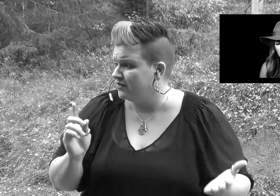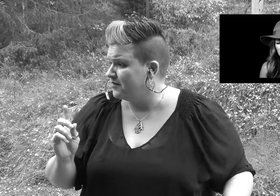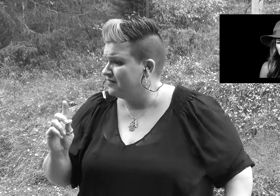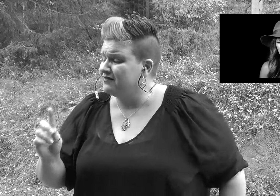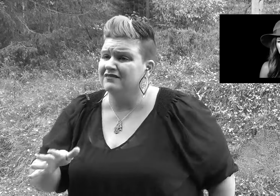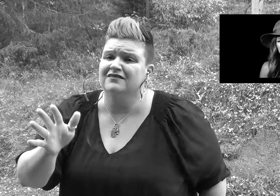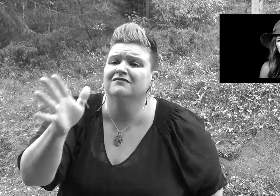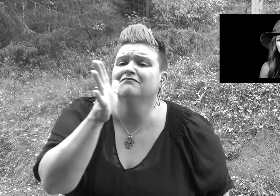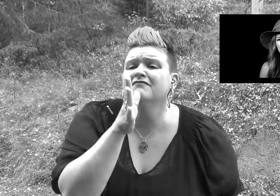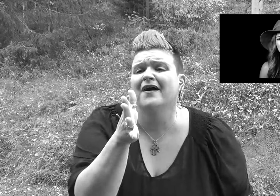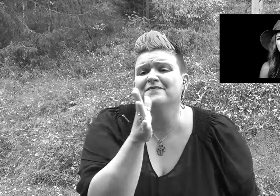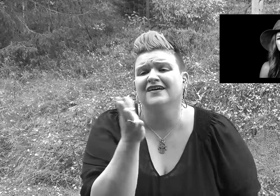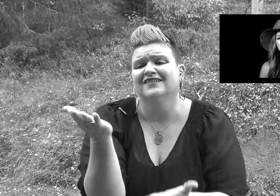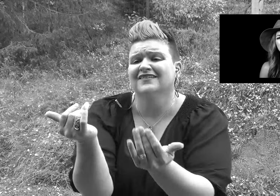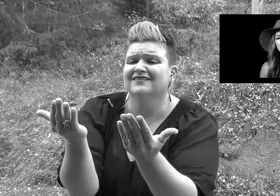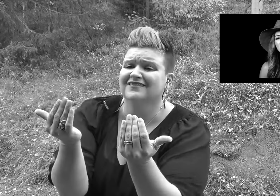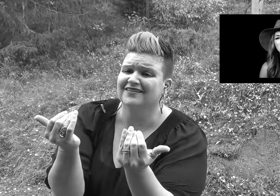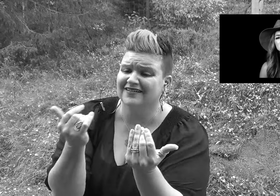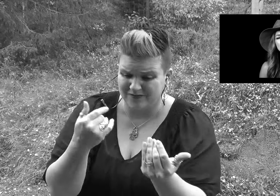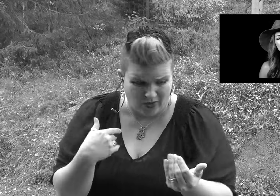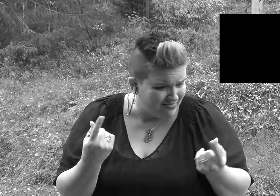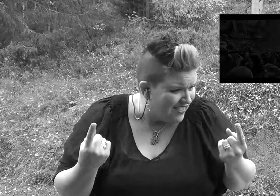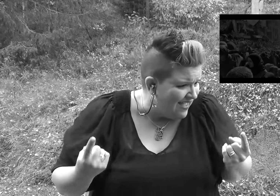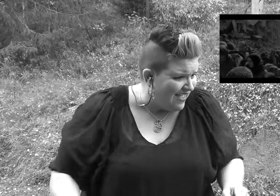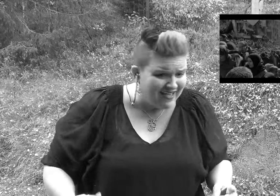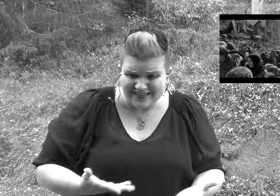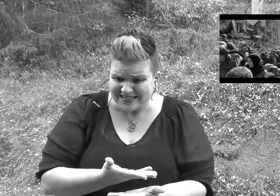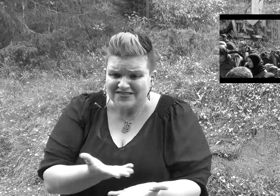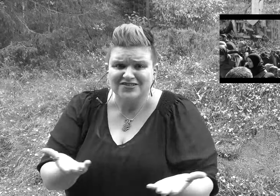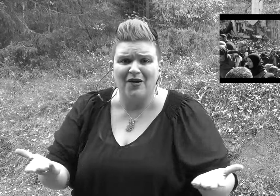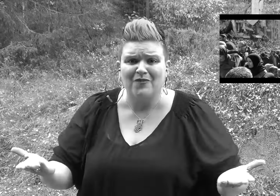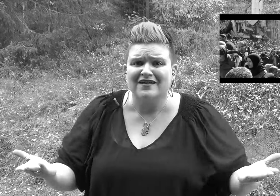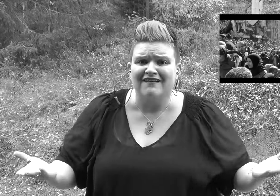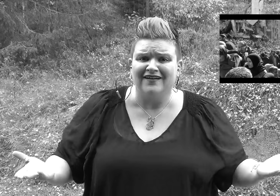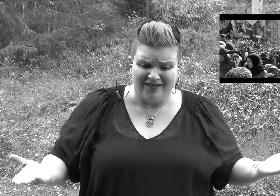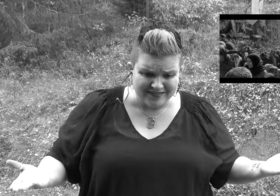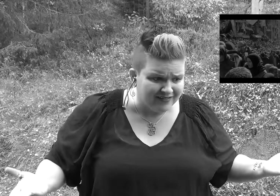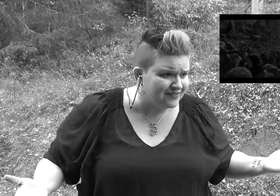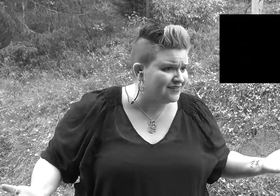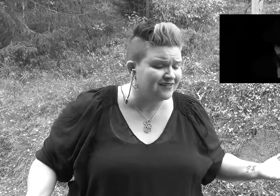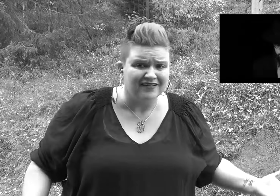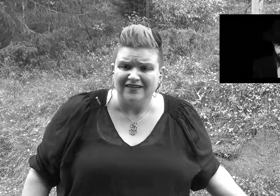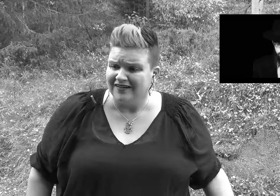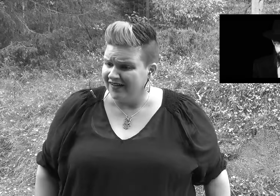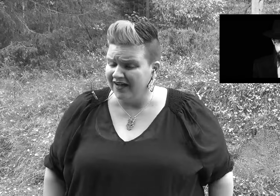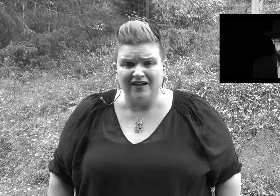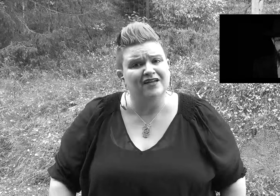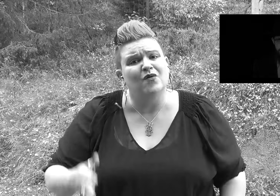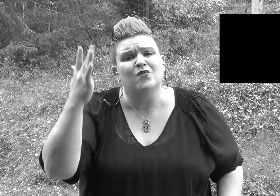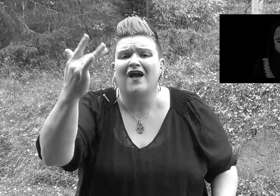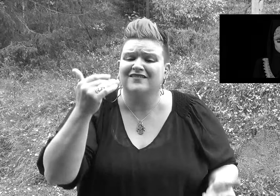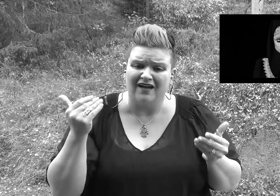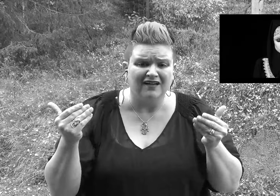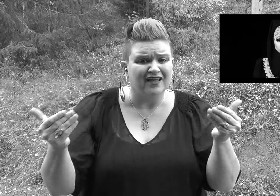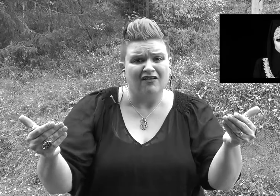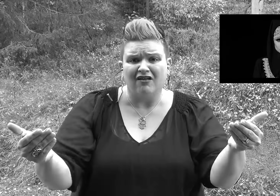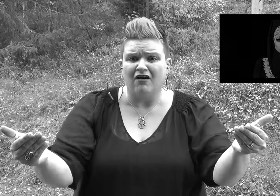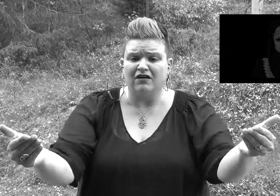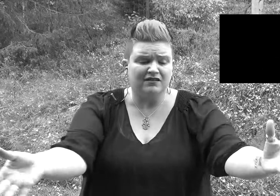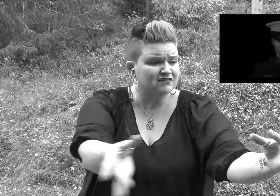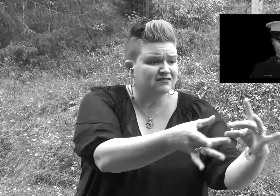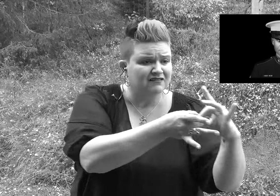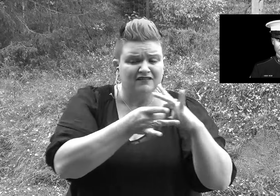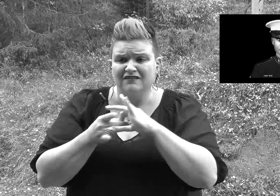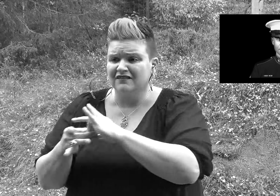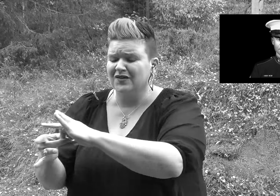Mama, mama, mama, mama, tell us What the hell is going on? Can't we all just get along?